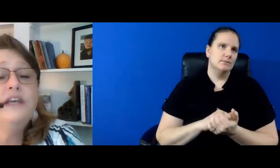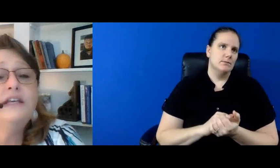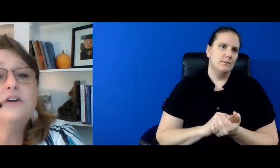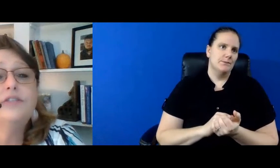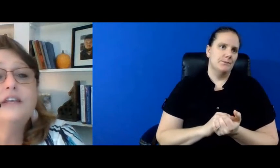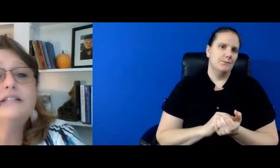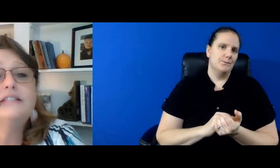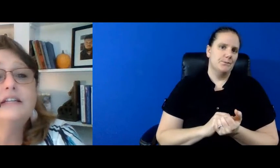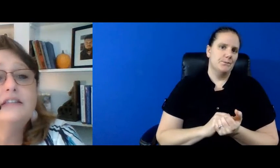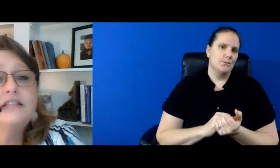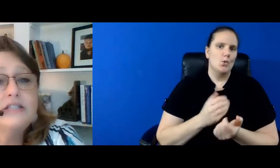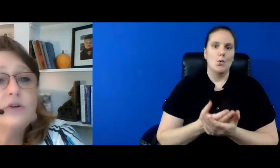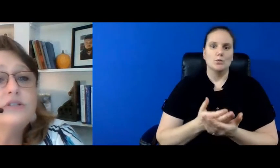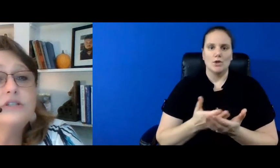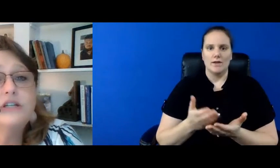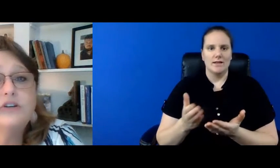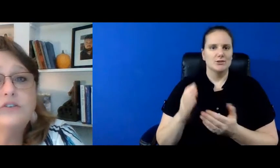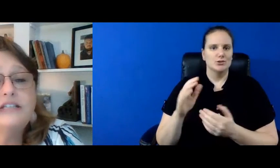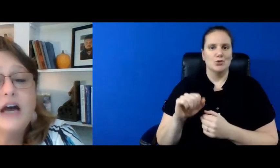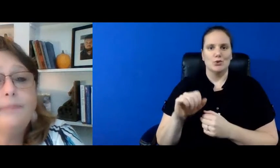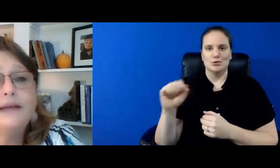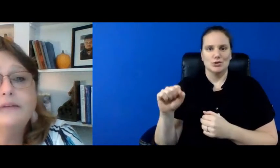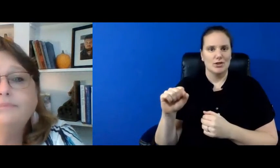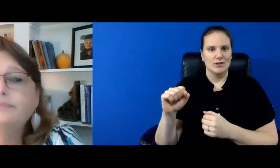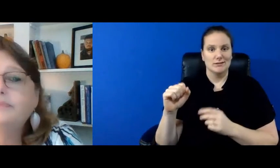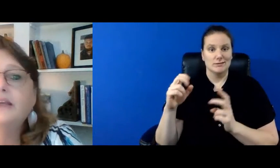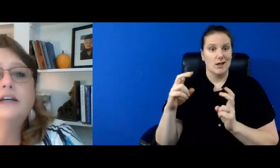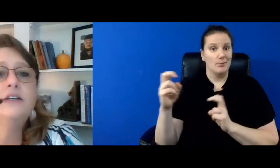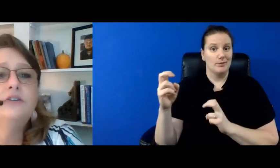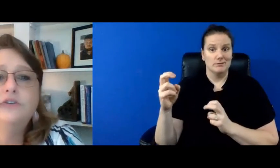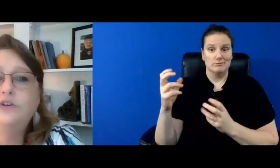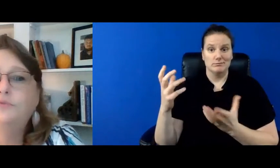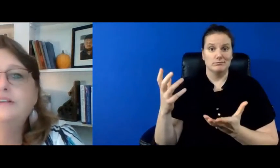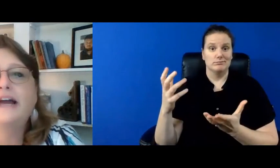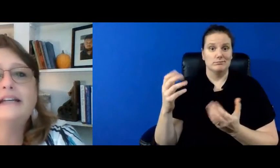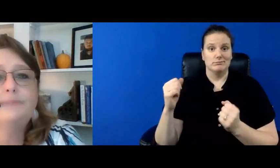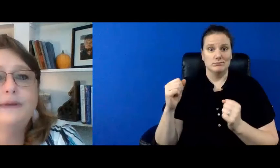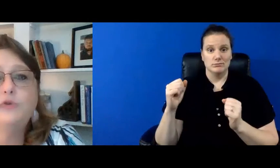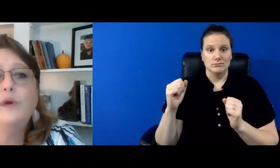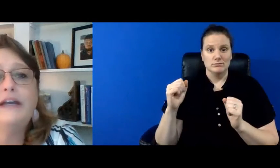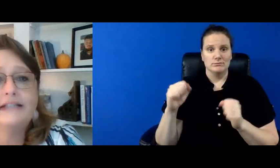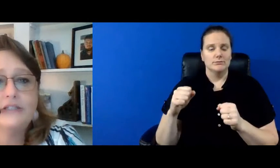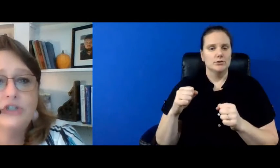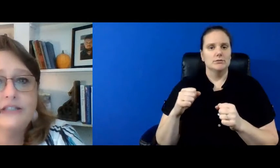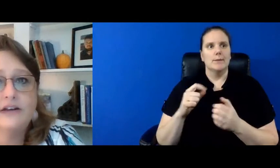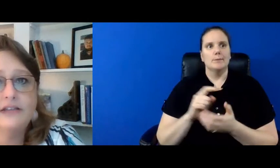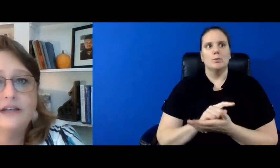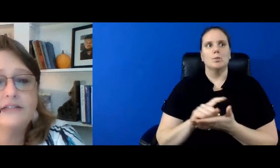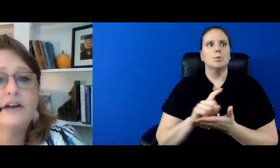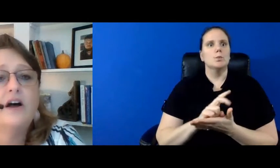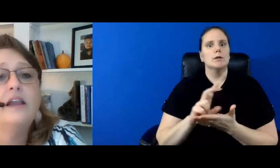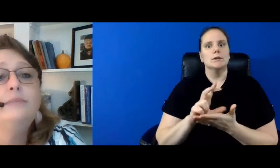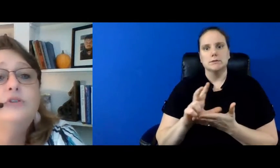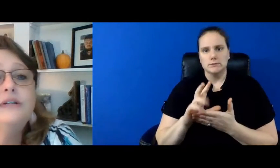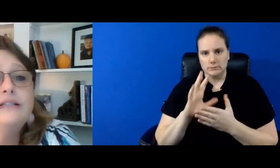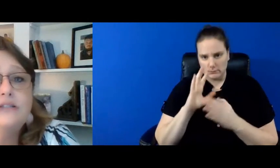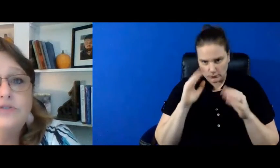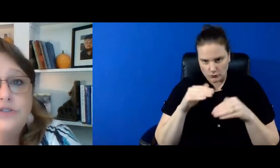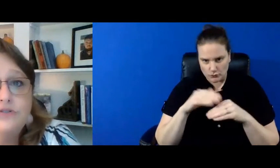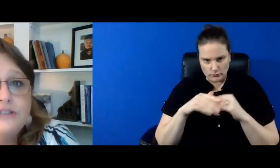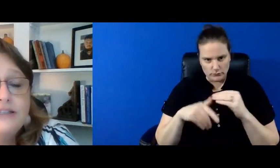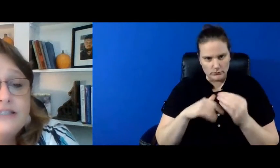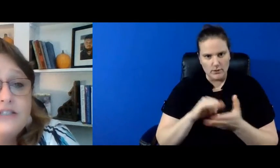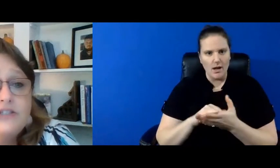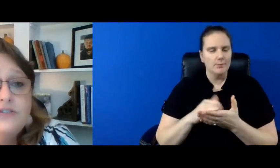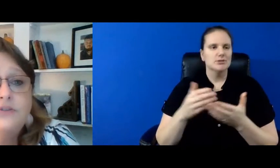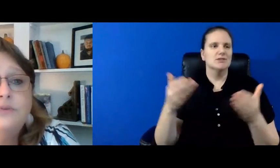these are things that this social security topic it could i could spend weeks just on this all i'm doing as